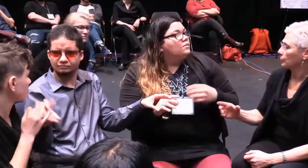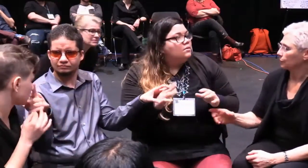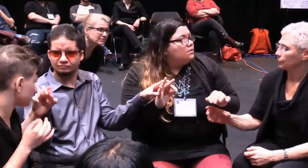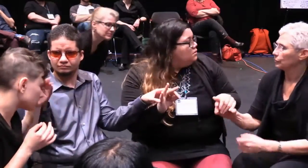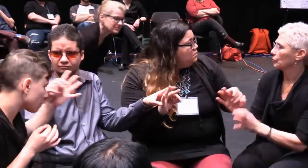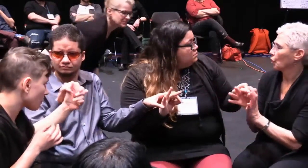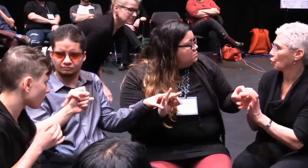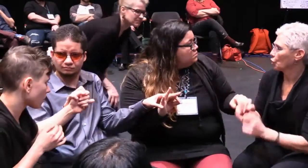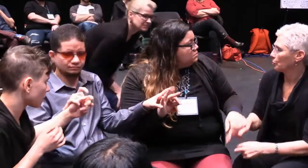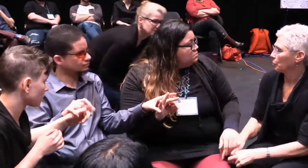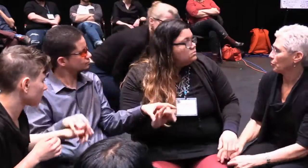it.